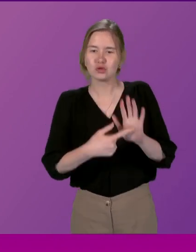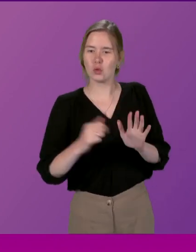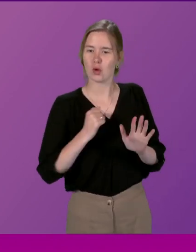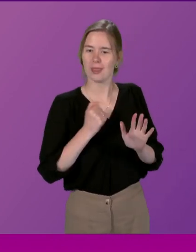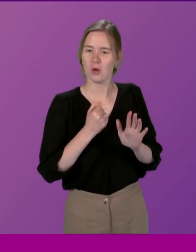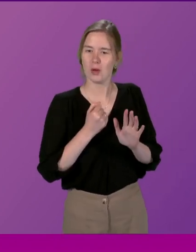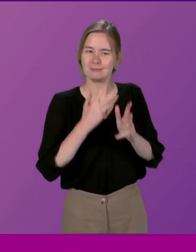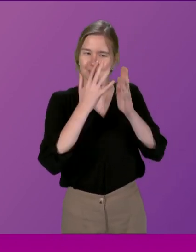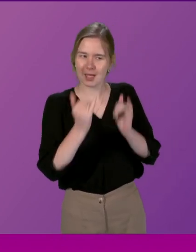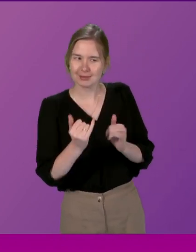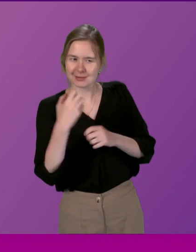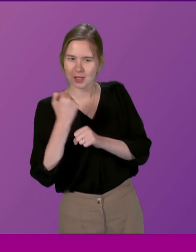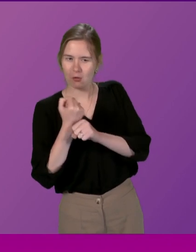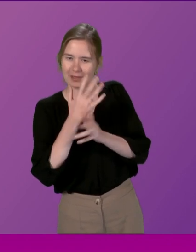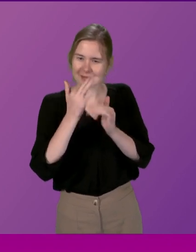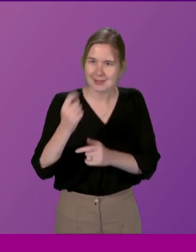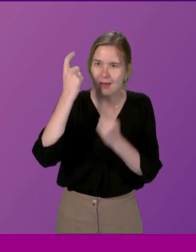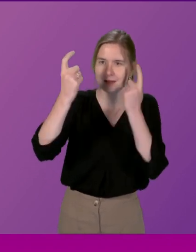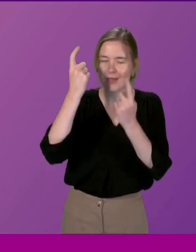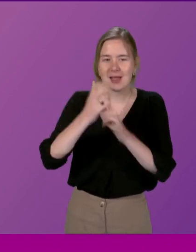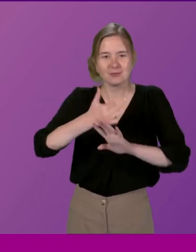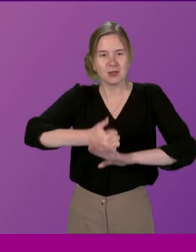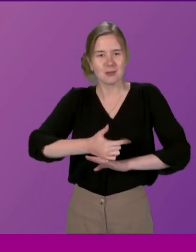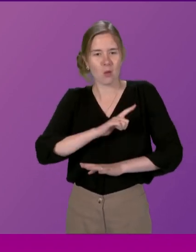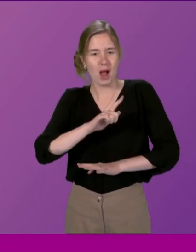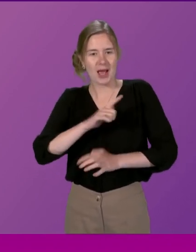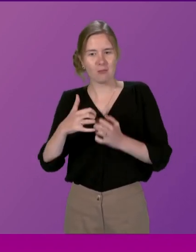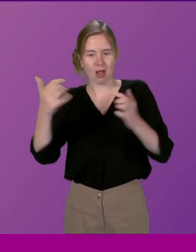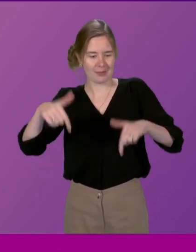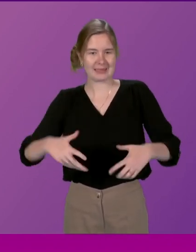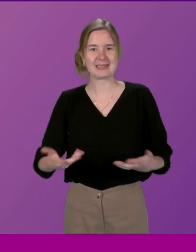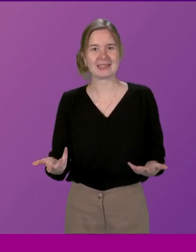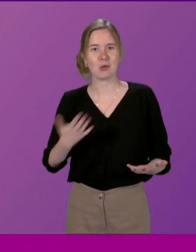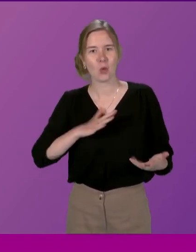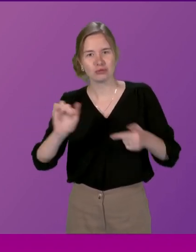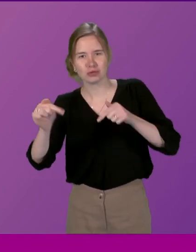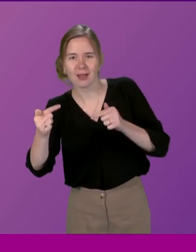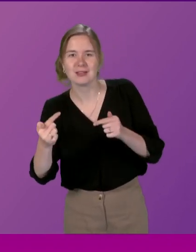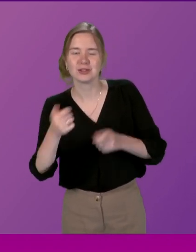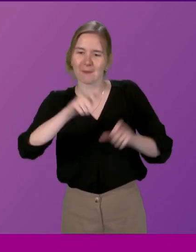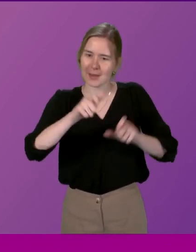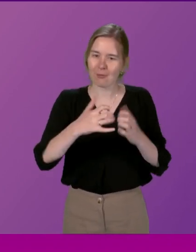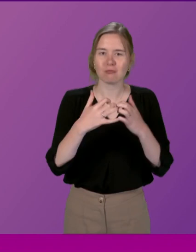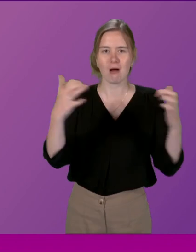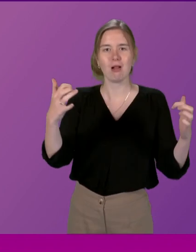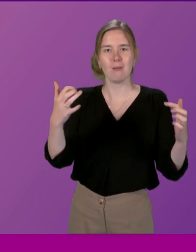we are testing an idea, and that's the fundamental principle of why this Parliament is here. It is a people's Parliament to hold the Scottish